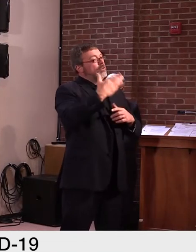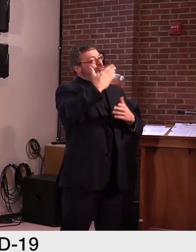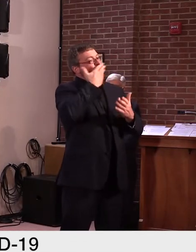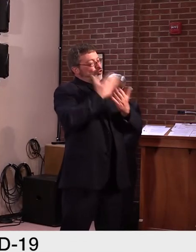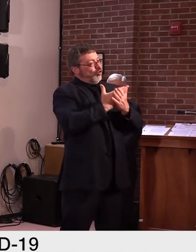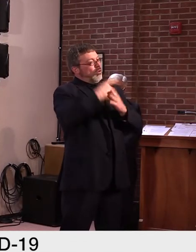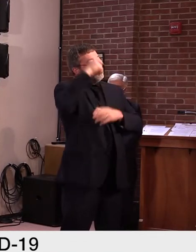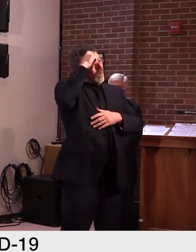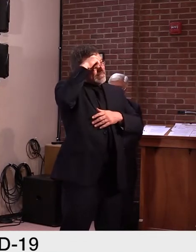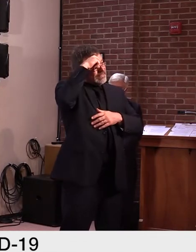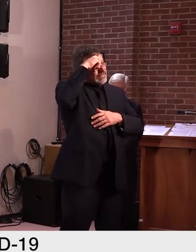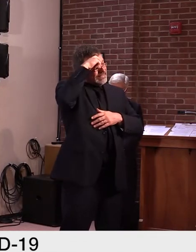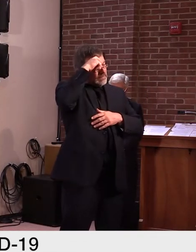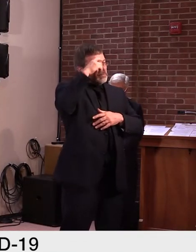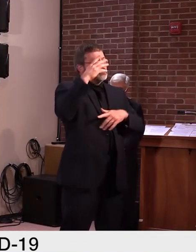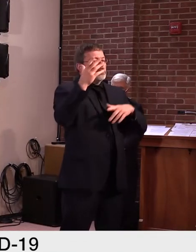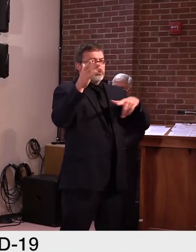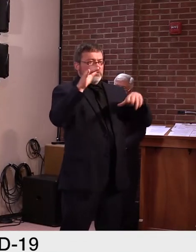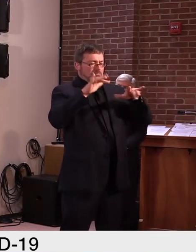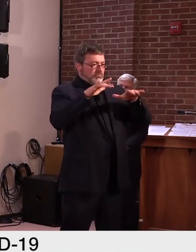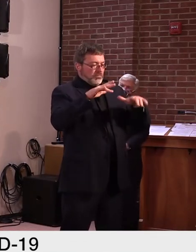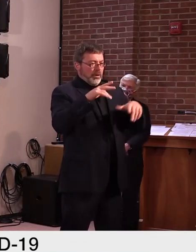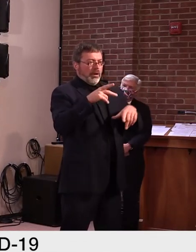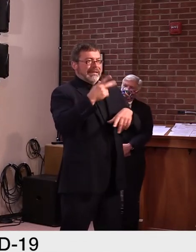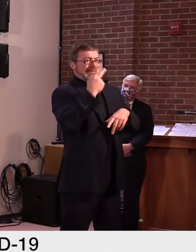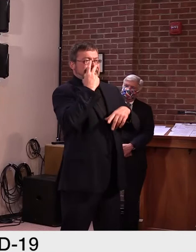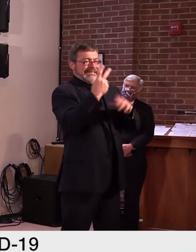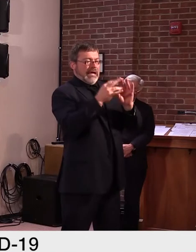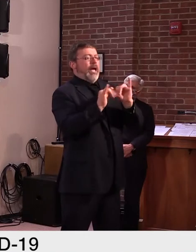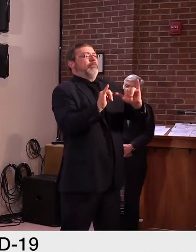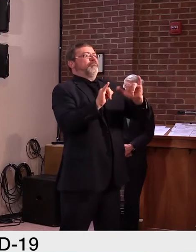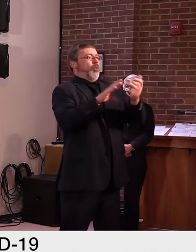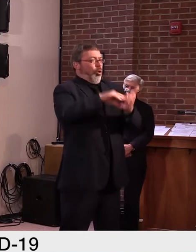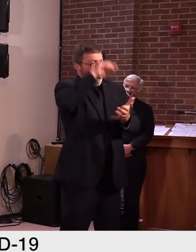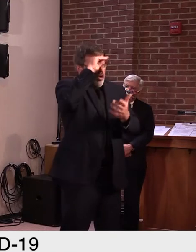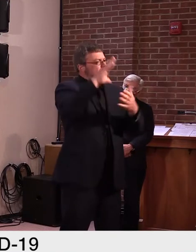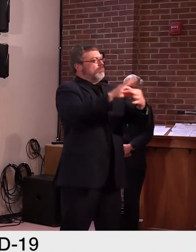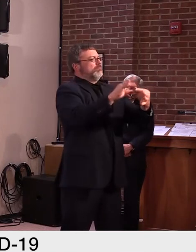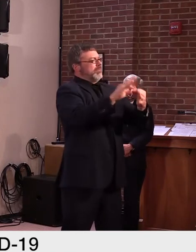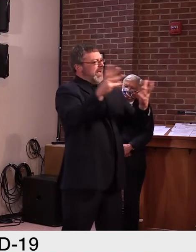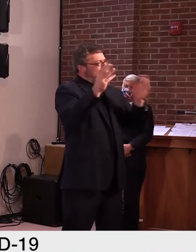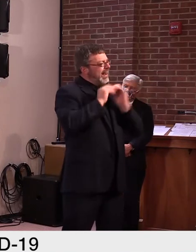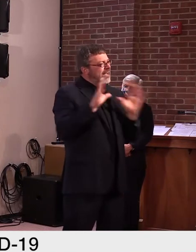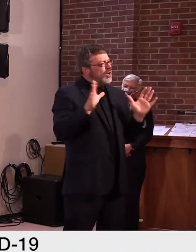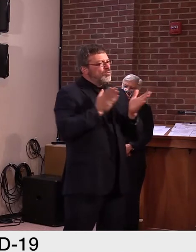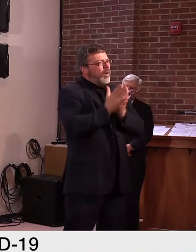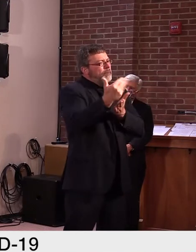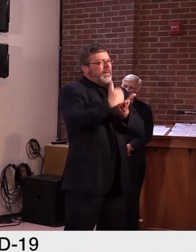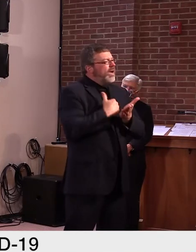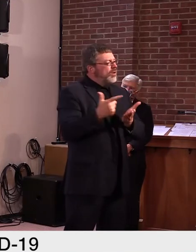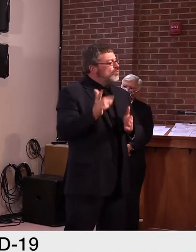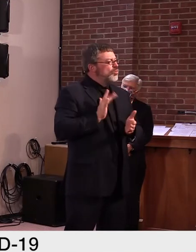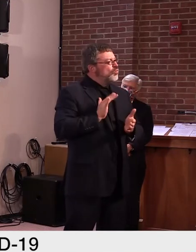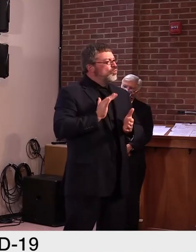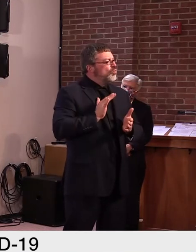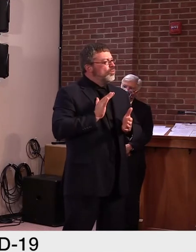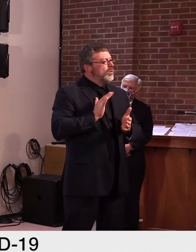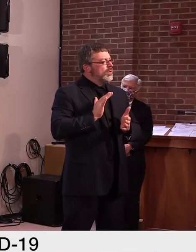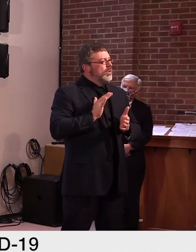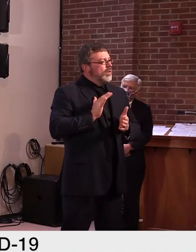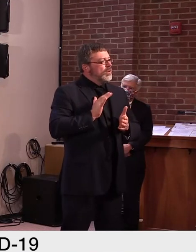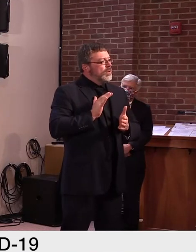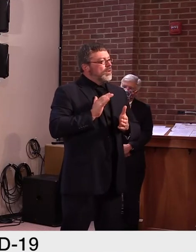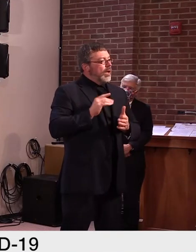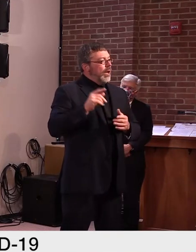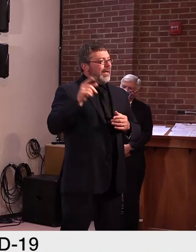when he's been allowed to speak, um, he's been, uh, very consistent. Um, that's, that's all